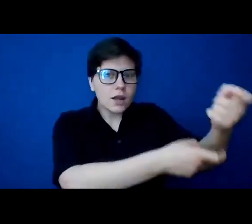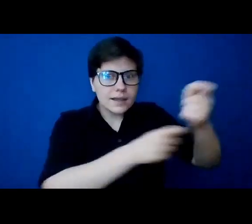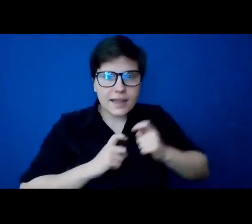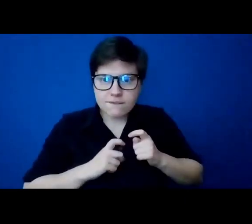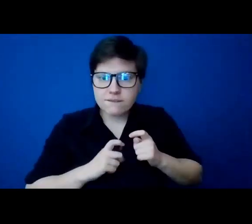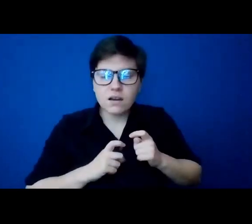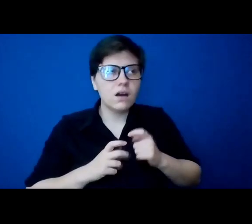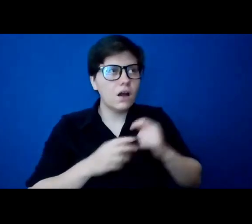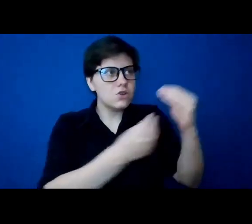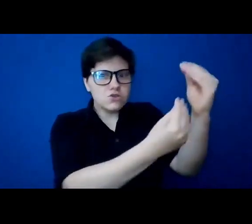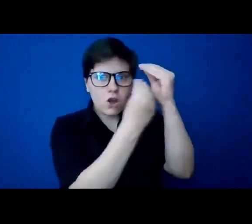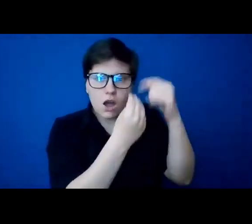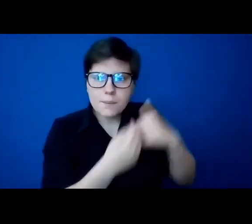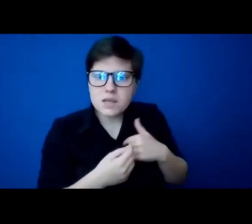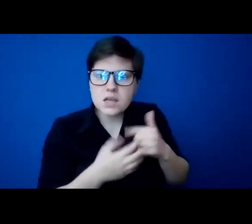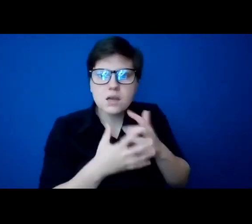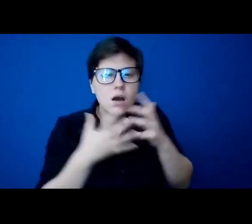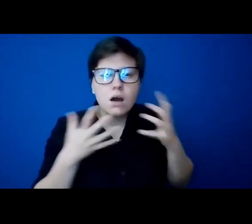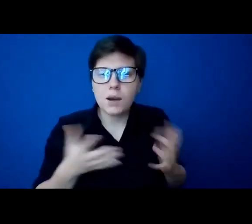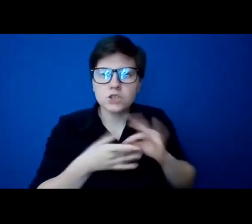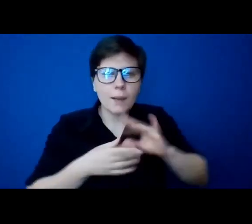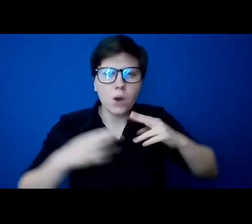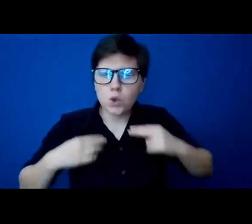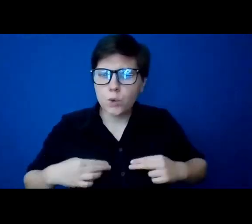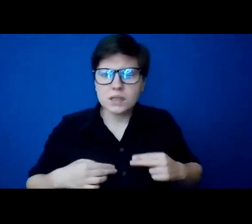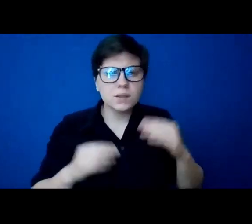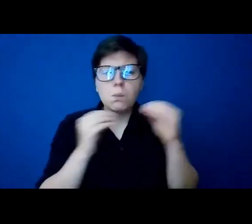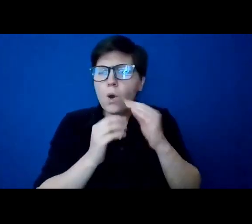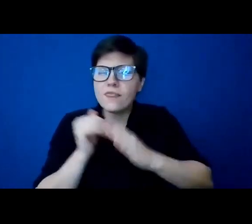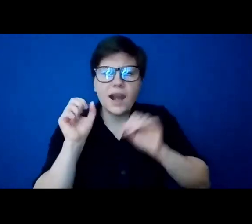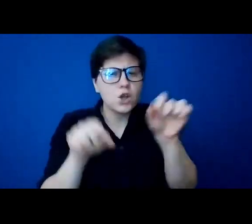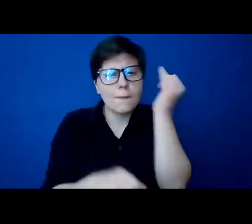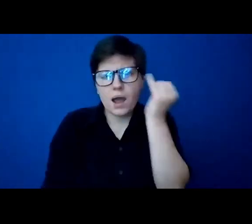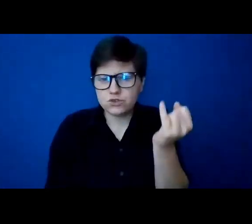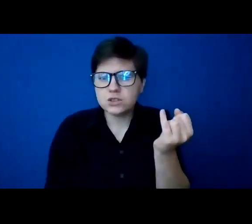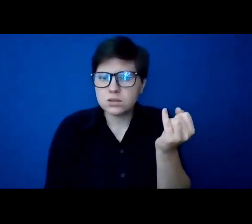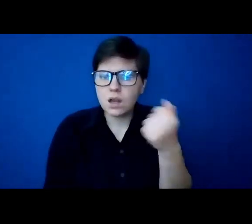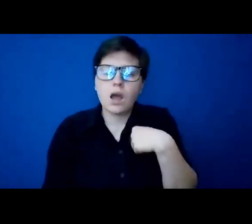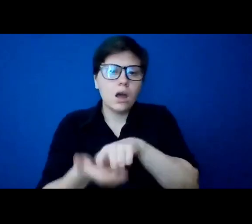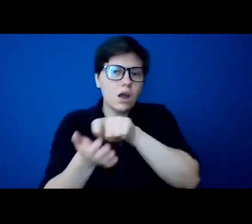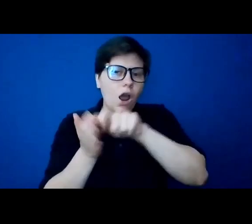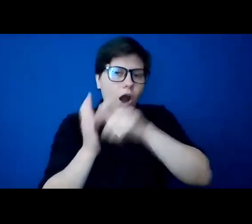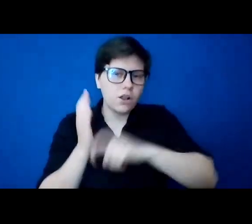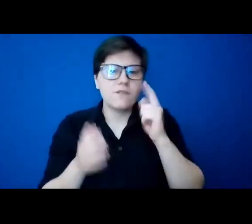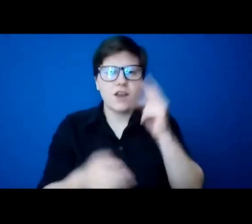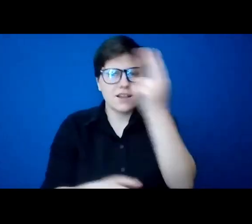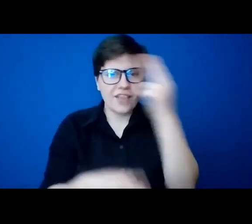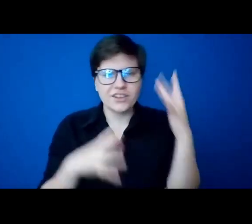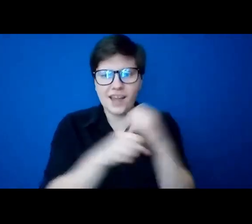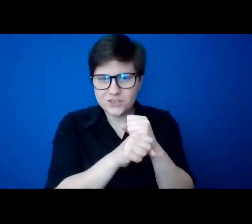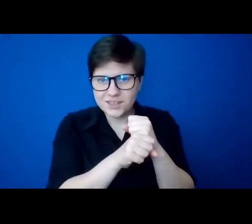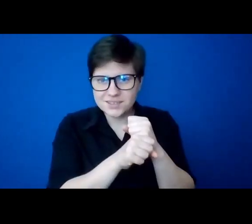me more about humanity than I could ever imagine. I did an article for Catholic Digest. And gosh, it's now